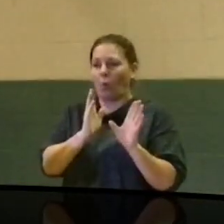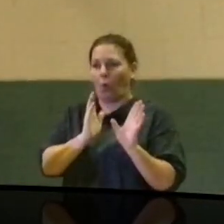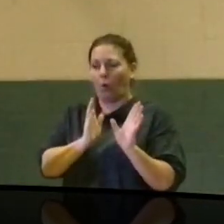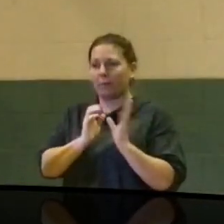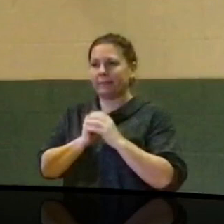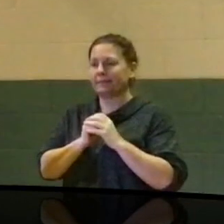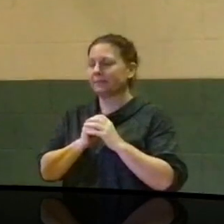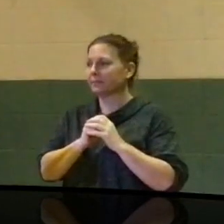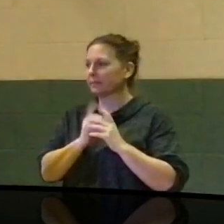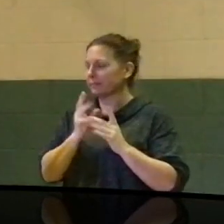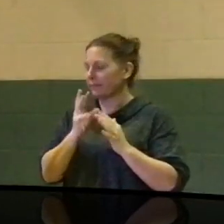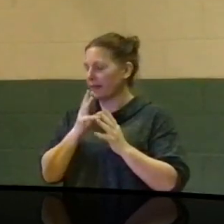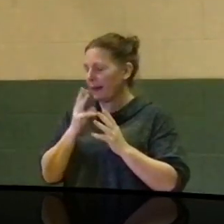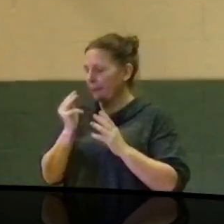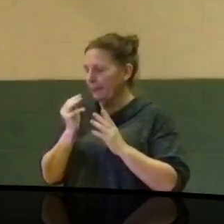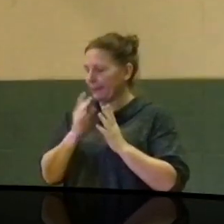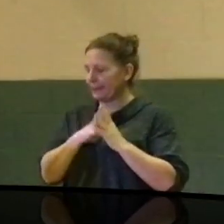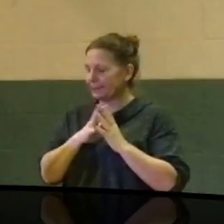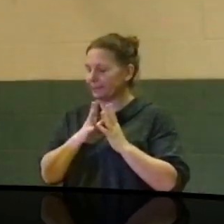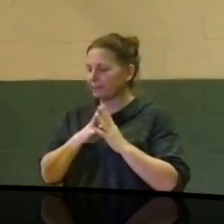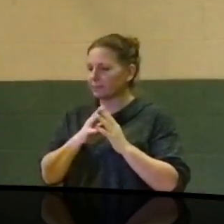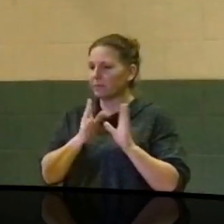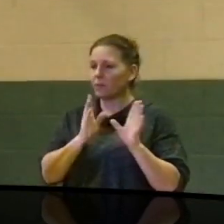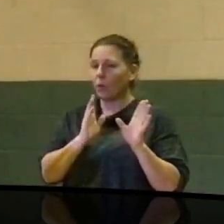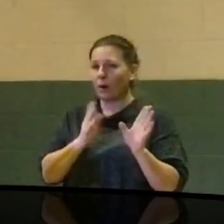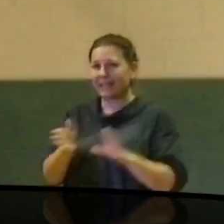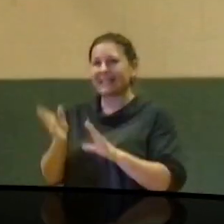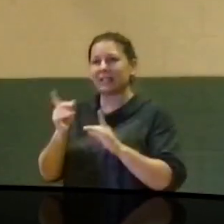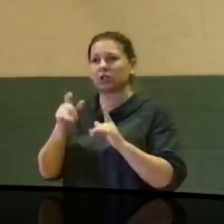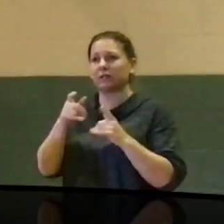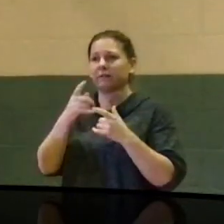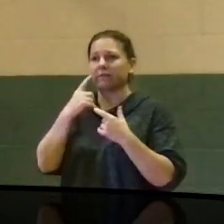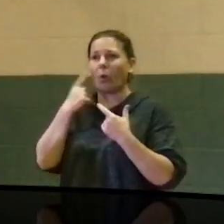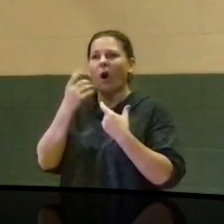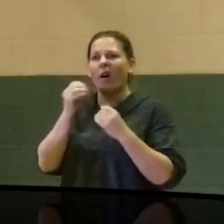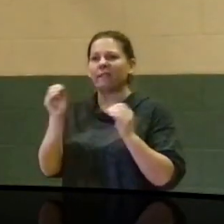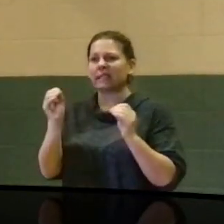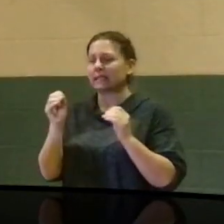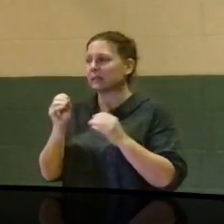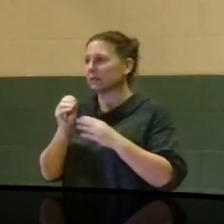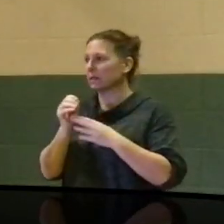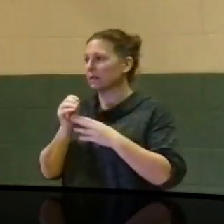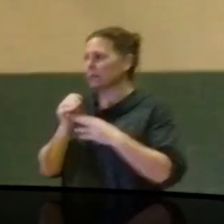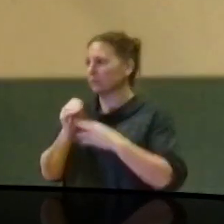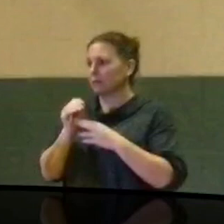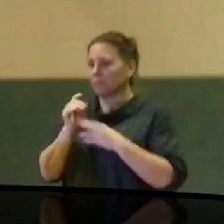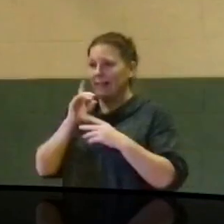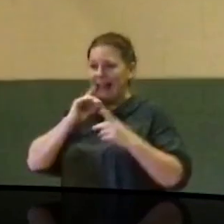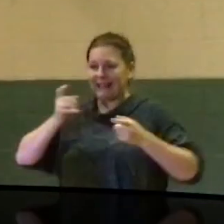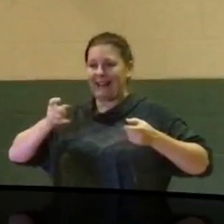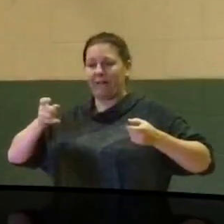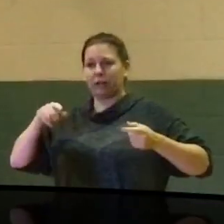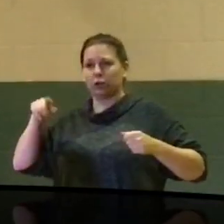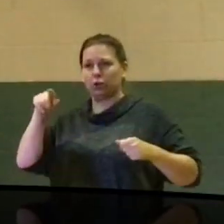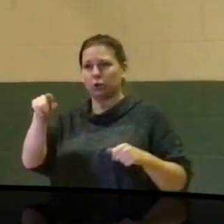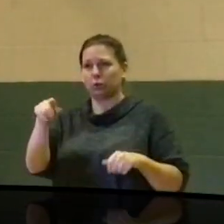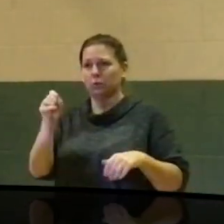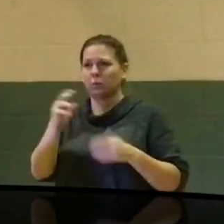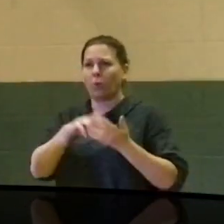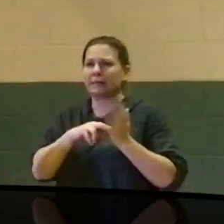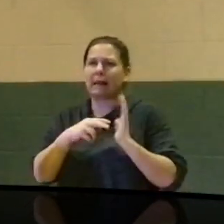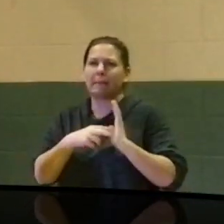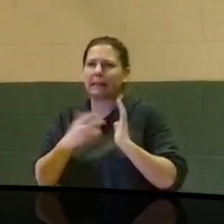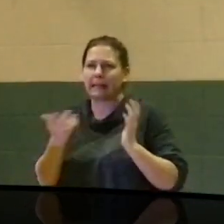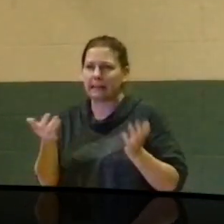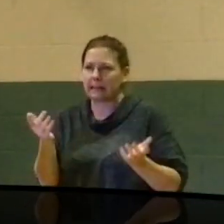office that governs you. And what does that mean?